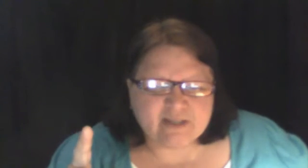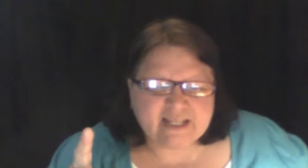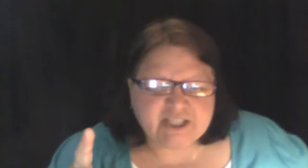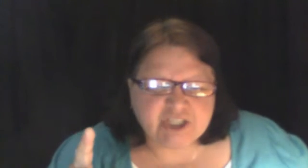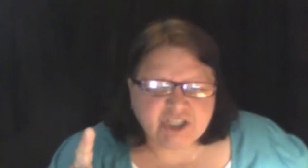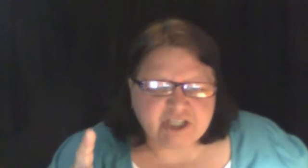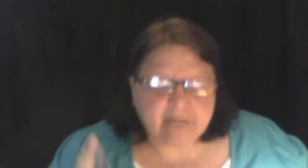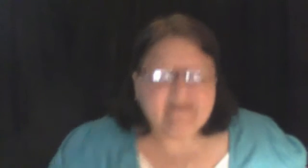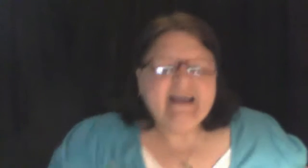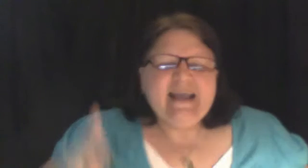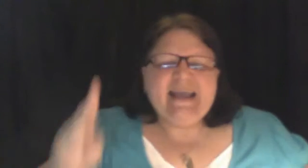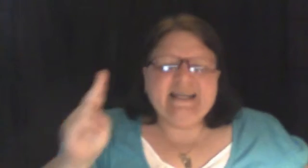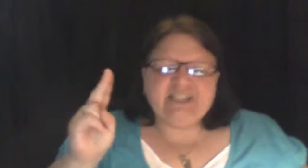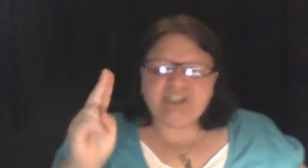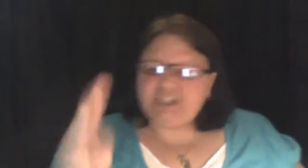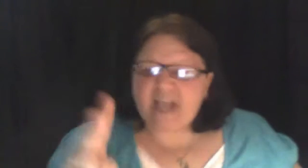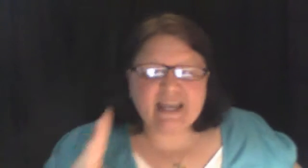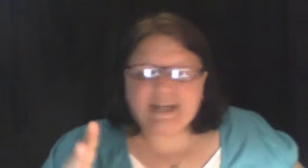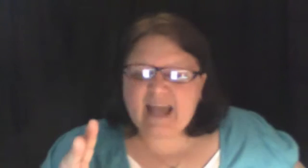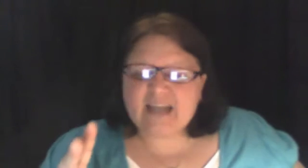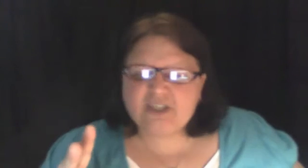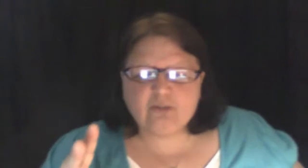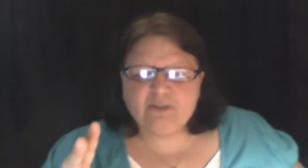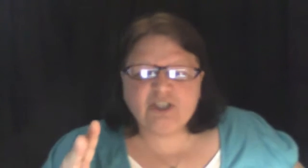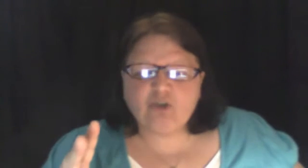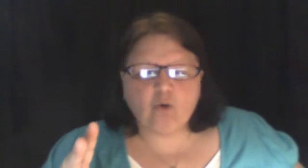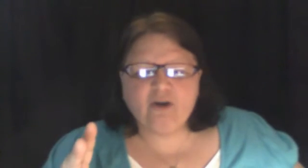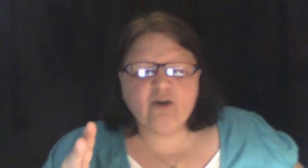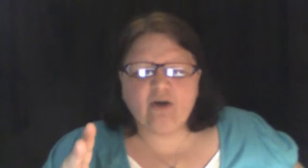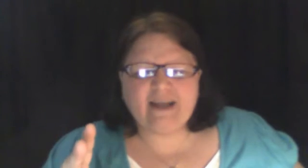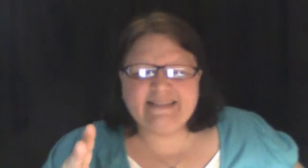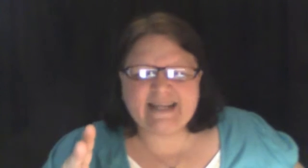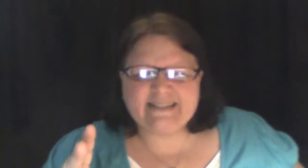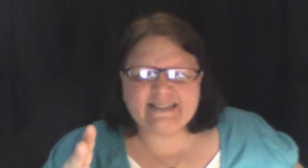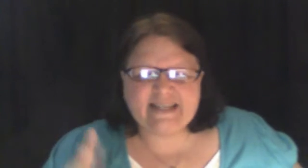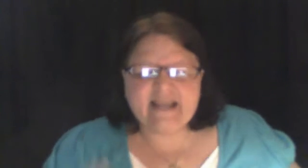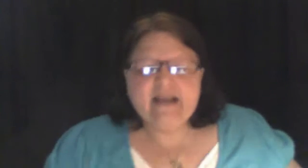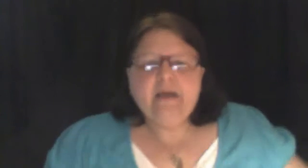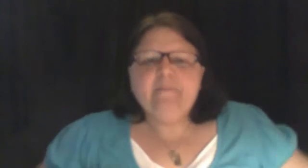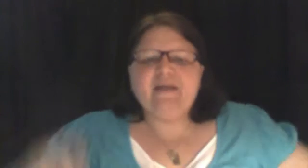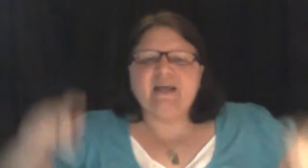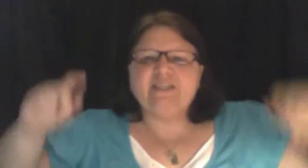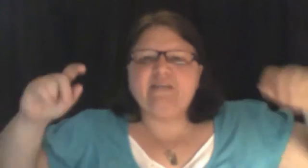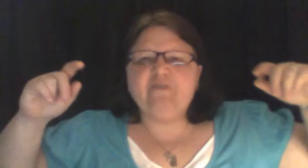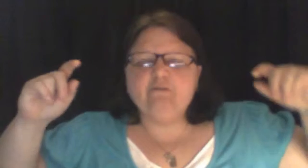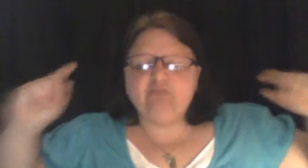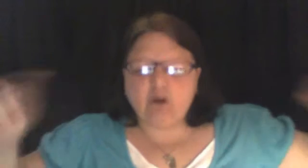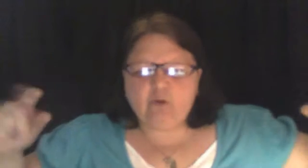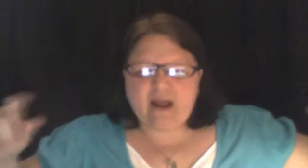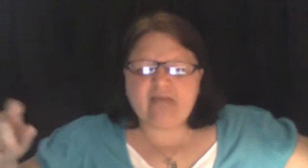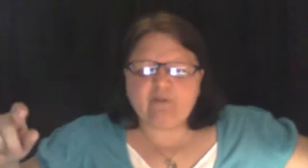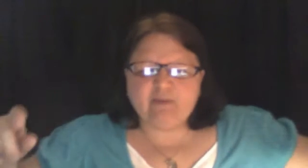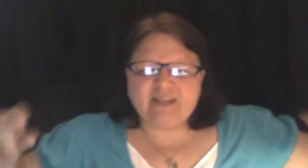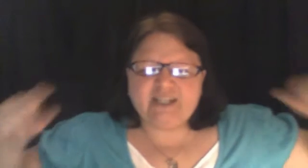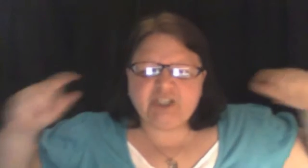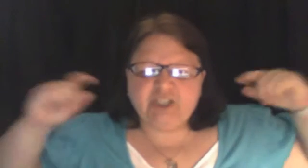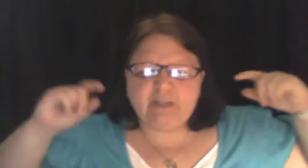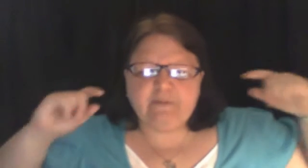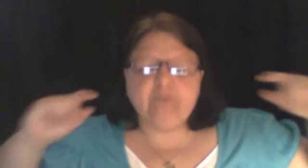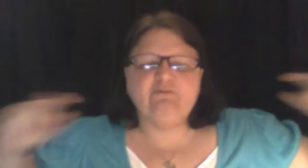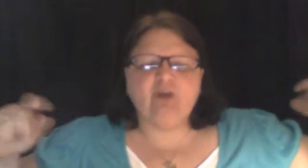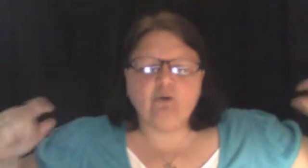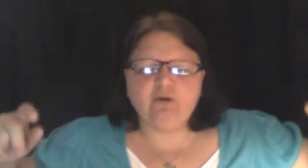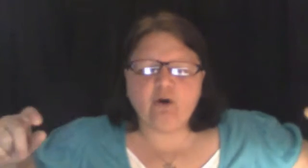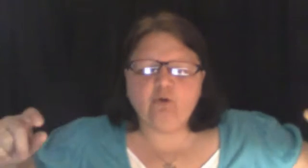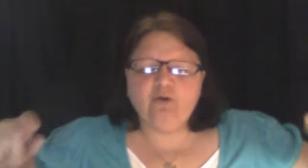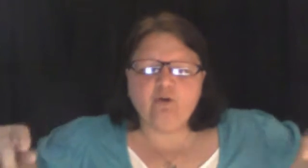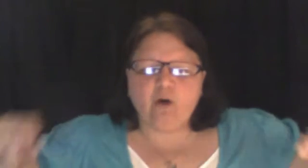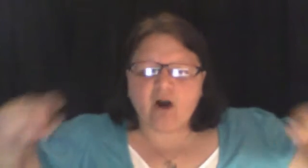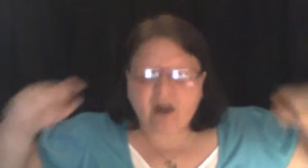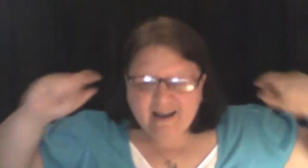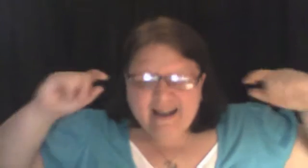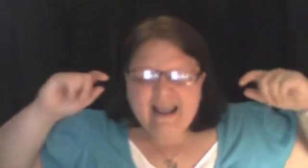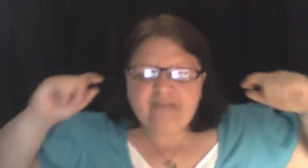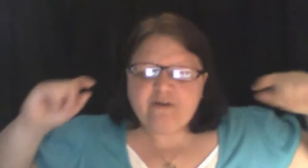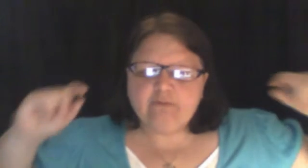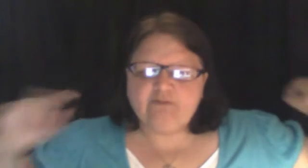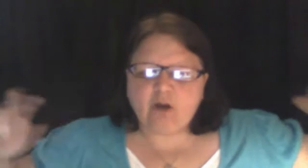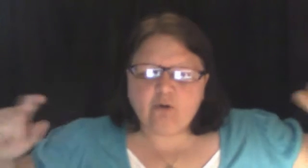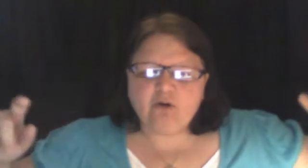relationship. He second has to restore your identity. Because if you don't have a relationship, you don't know who you are. If you don't